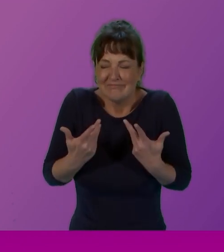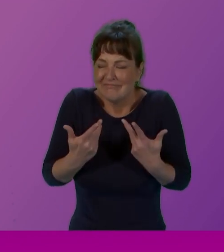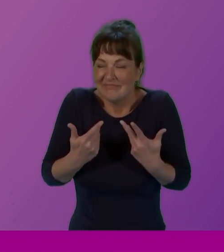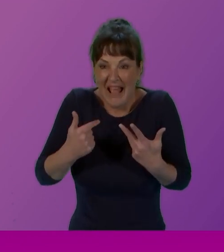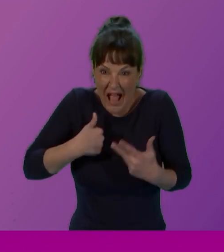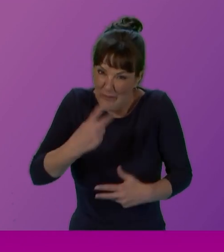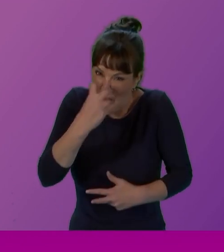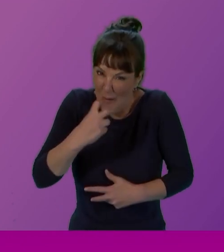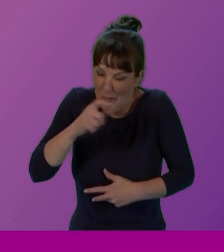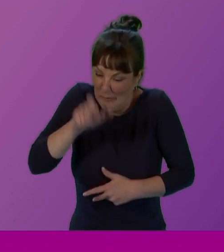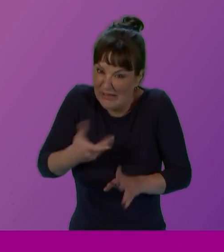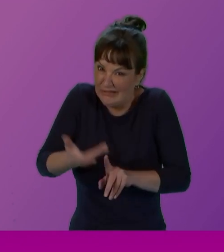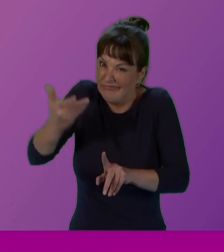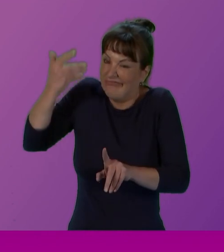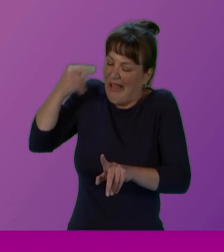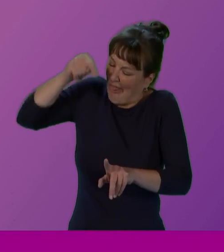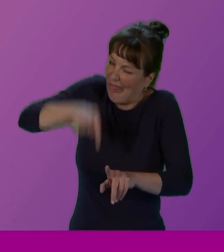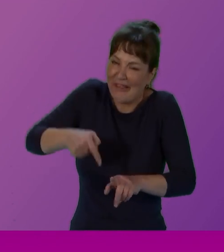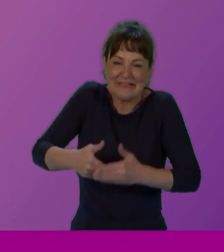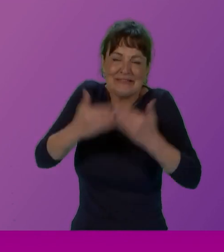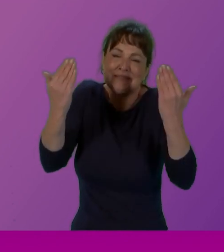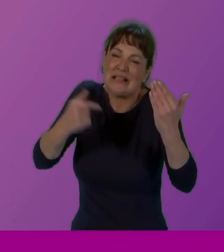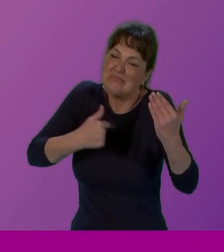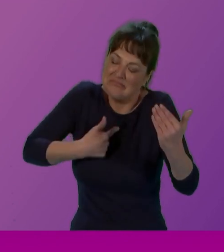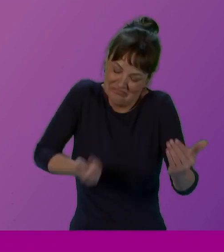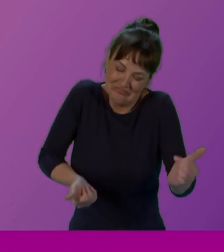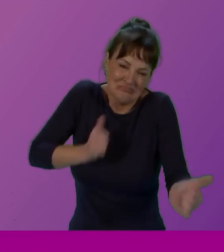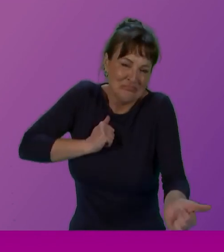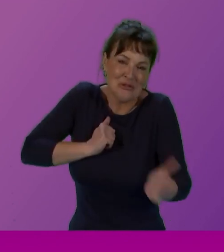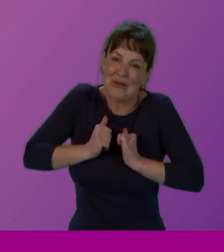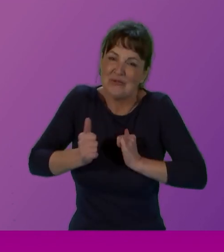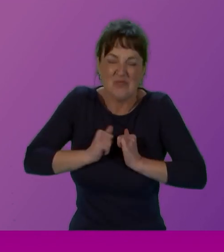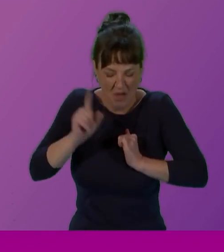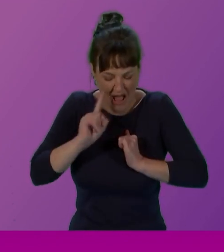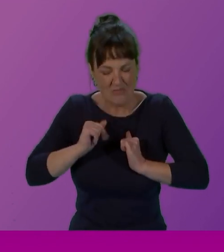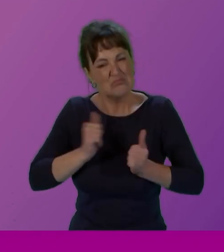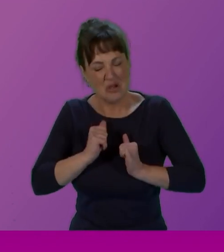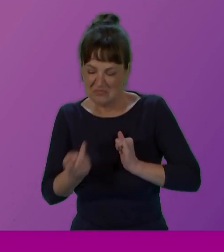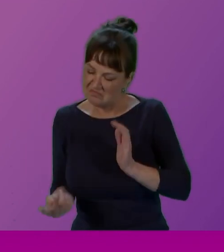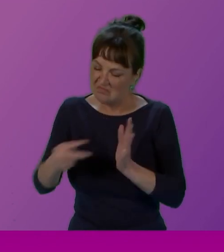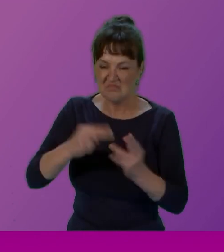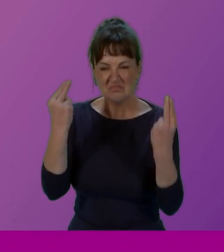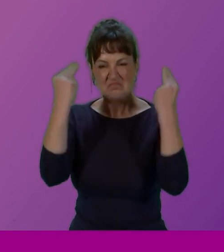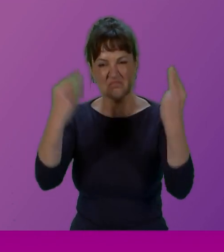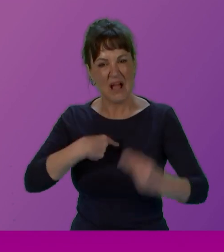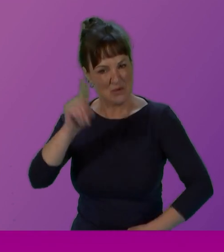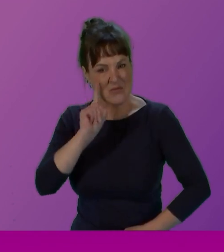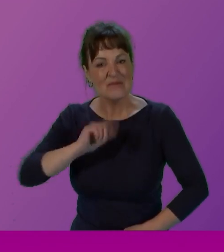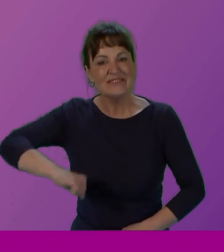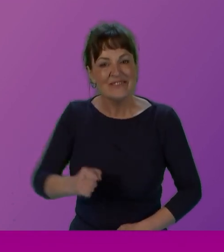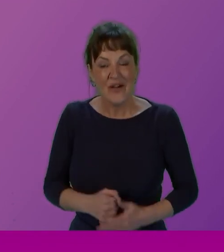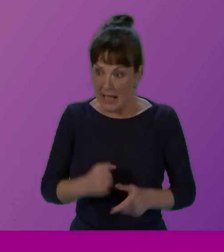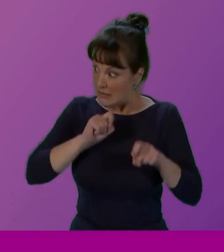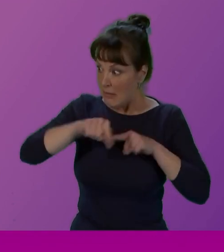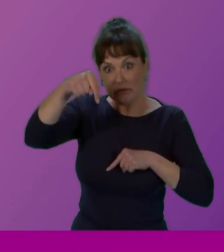days, this day makes me proud to be a woman in Scotland, and especially